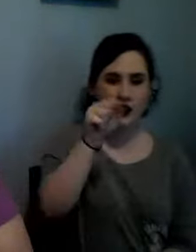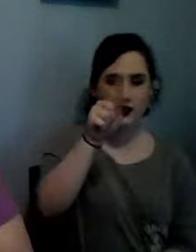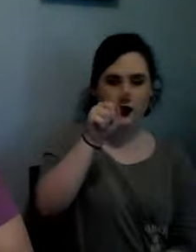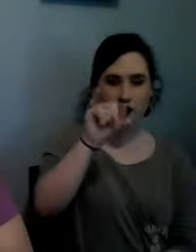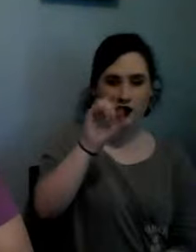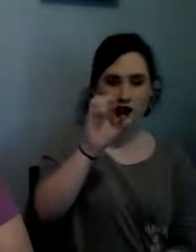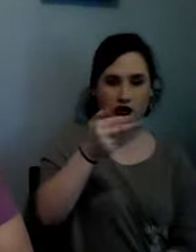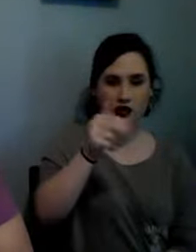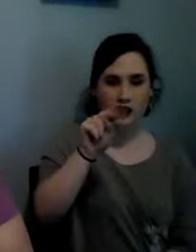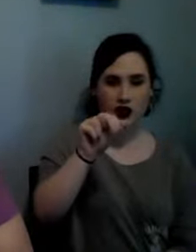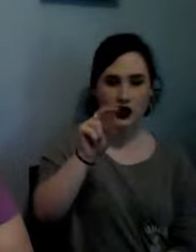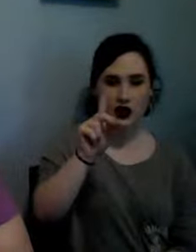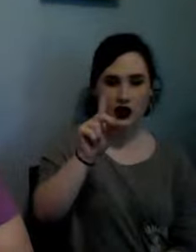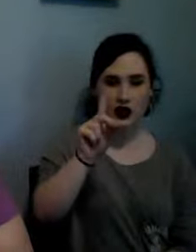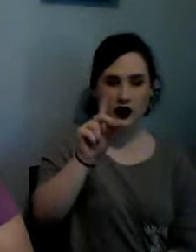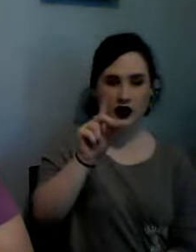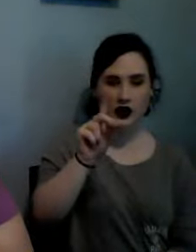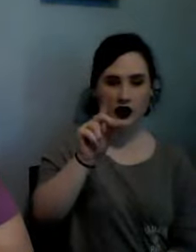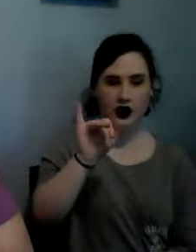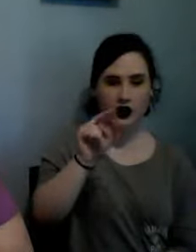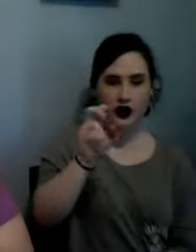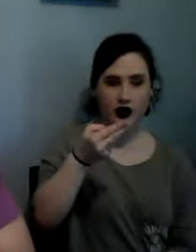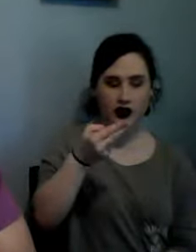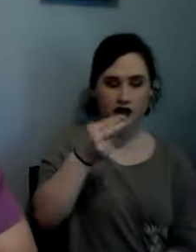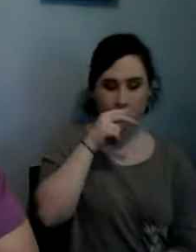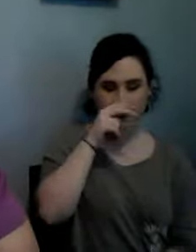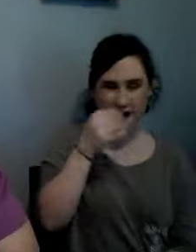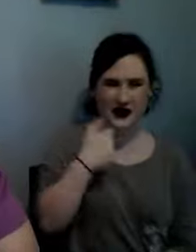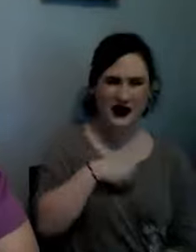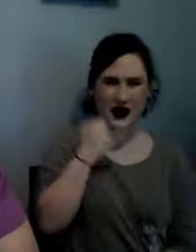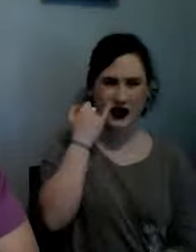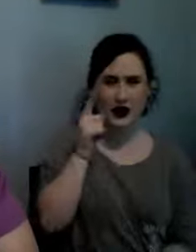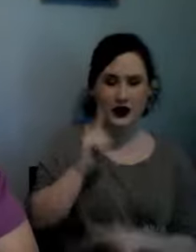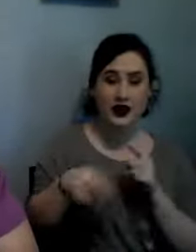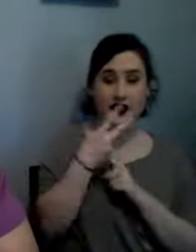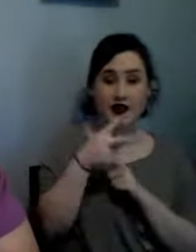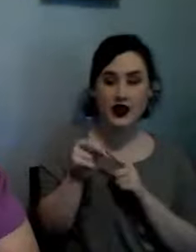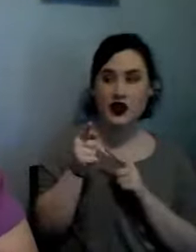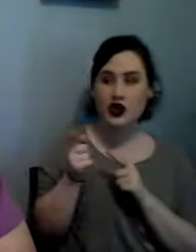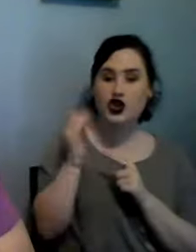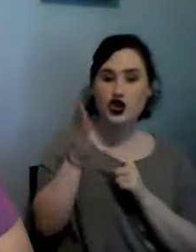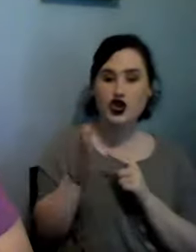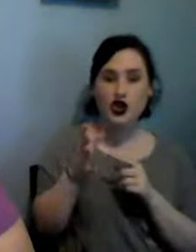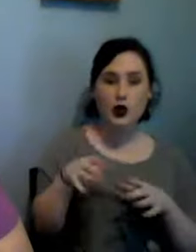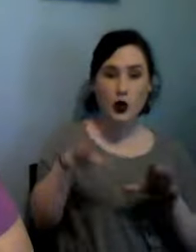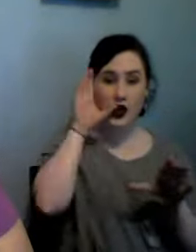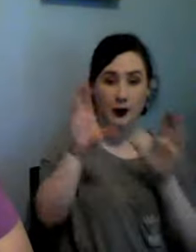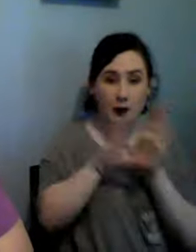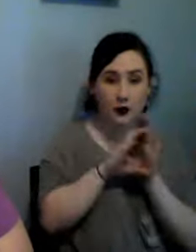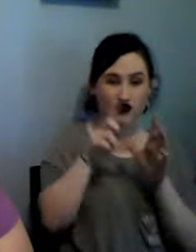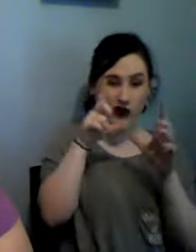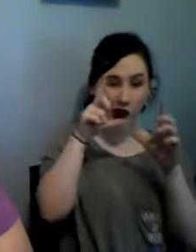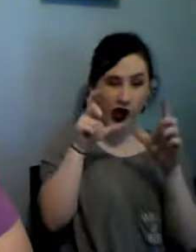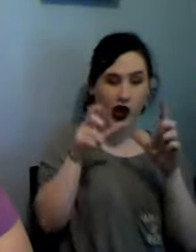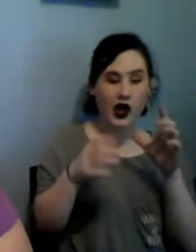I'm sorry if you can't see it I will I will take a picture and put this on Instagram because